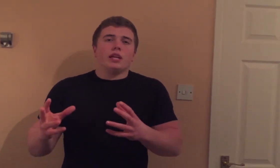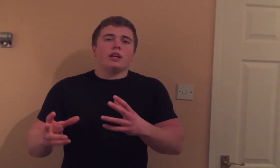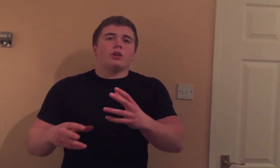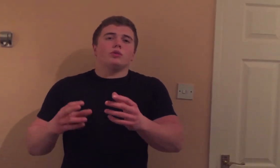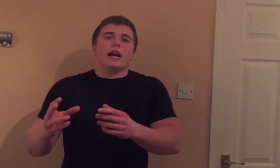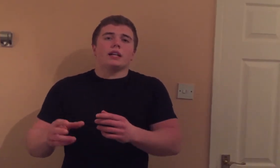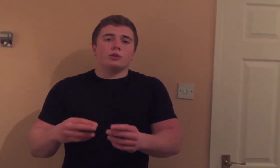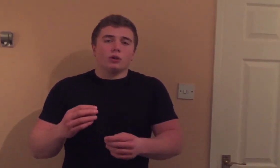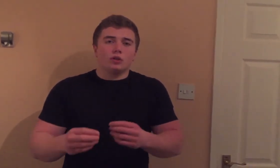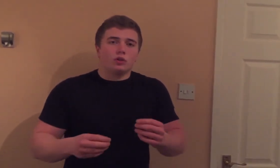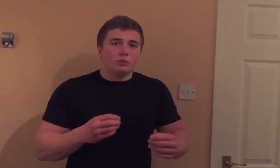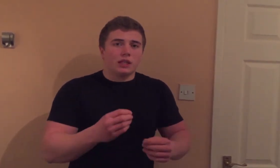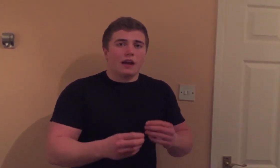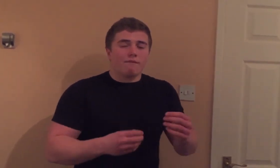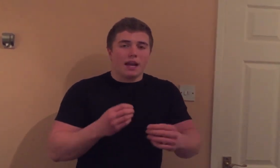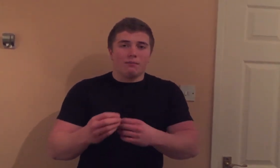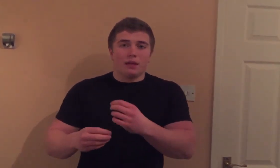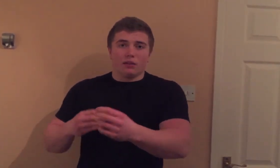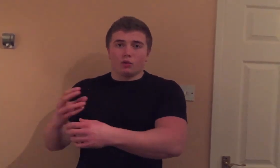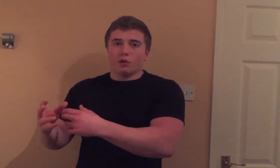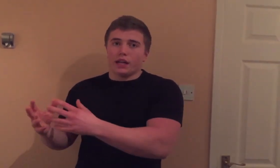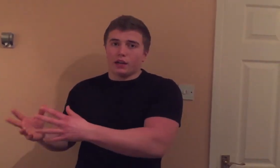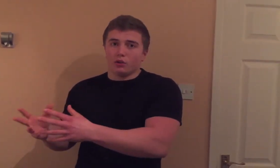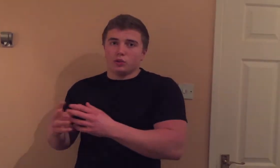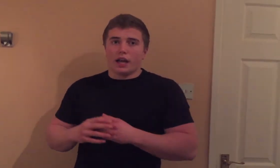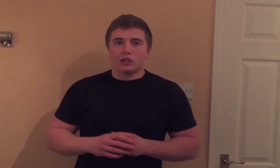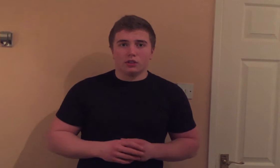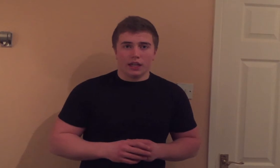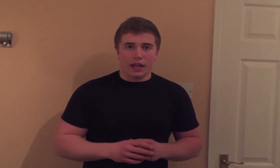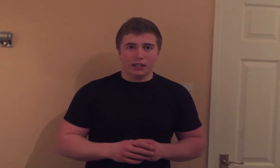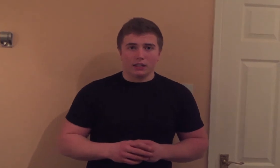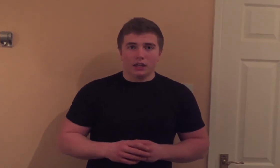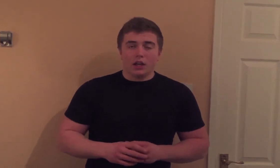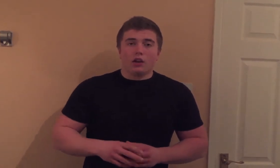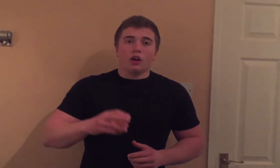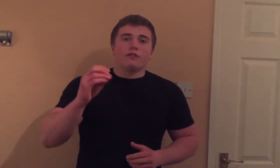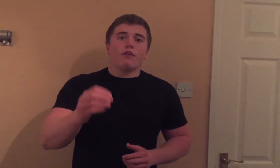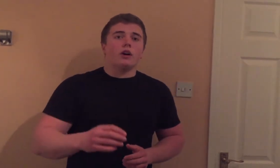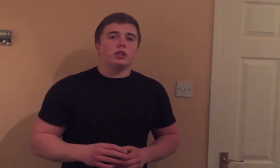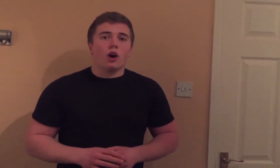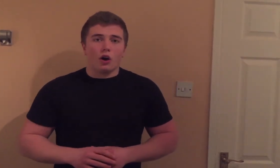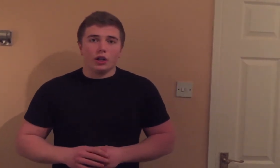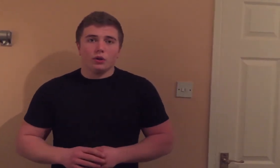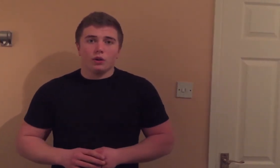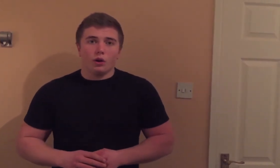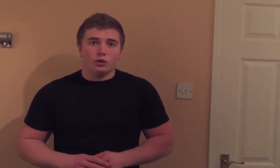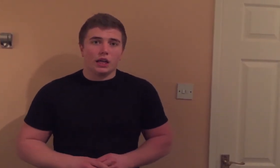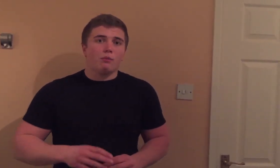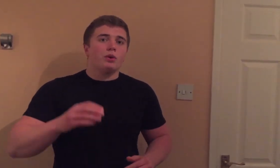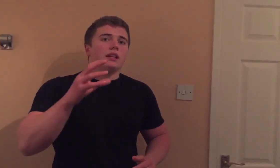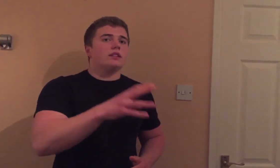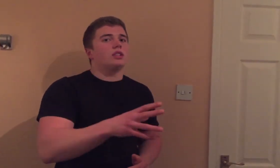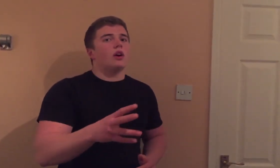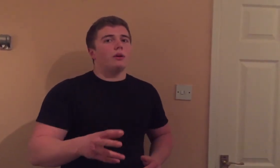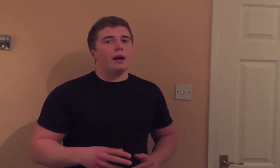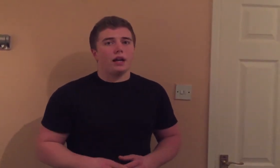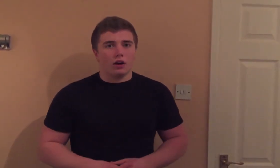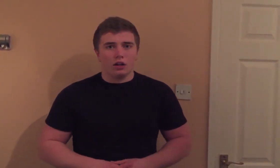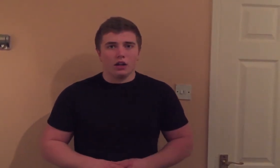taking out those extra muscle groups that I may have been throwing in on those extra days. Now, as far as cardio goes, I'm only at the start of my cut.